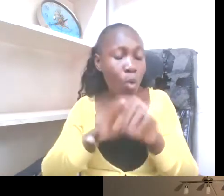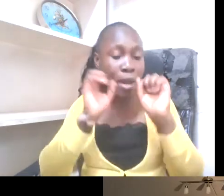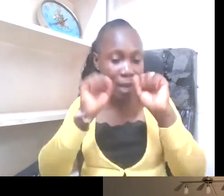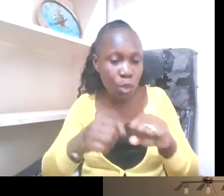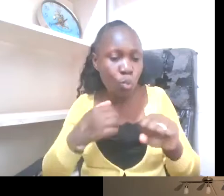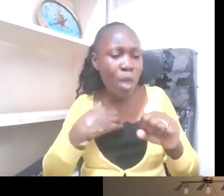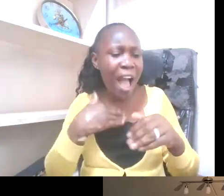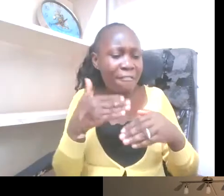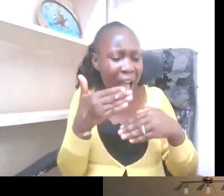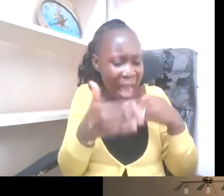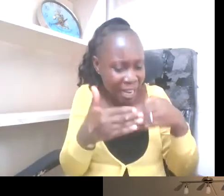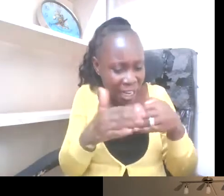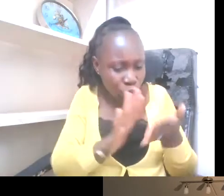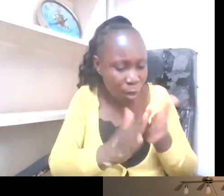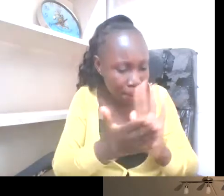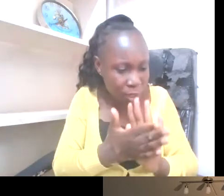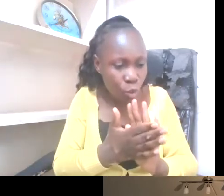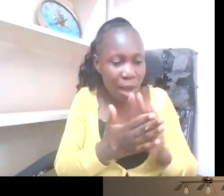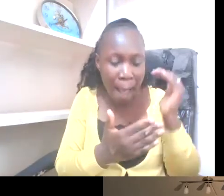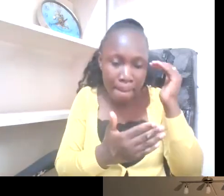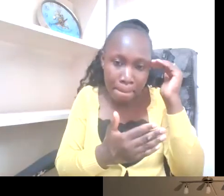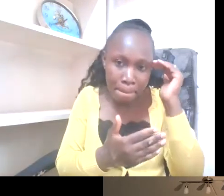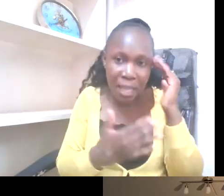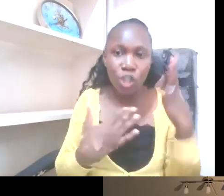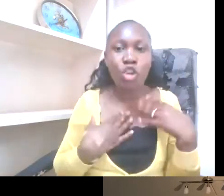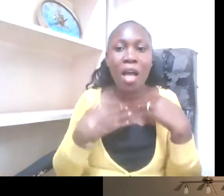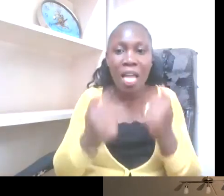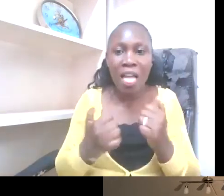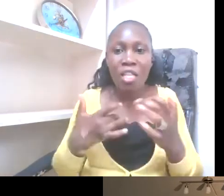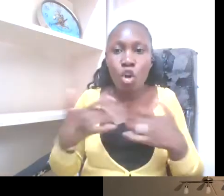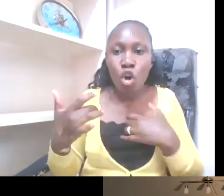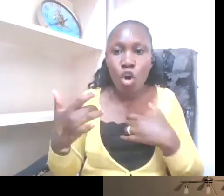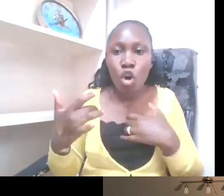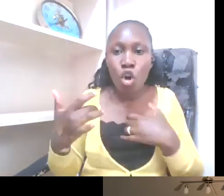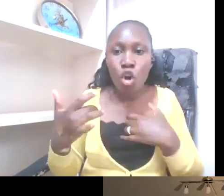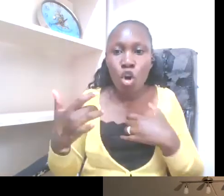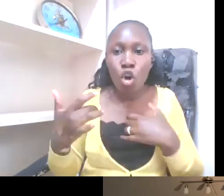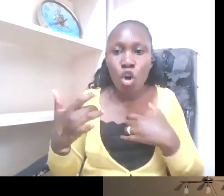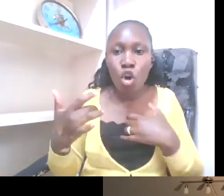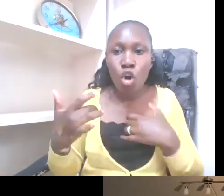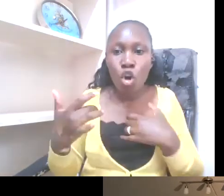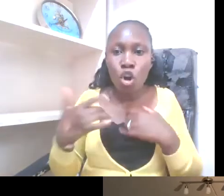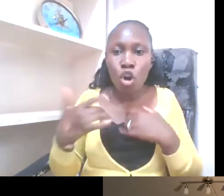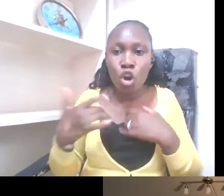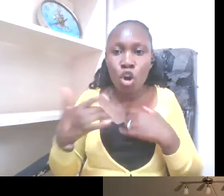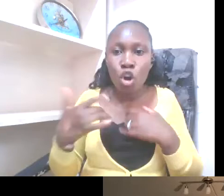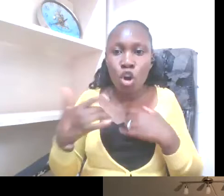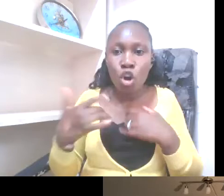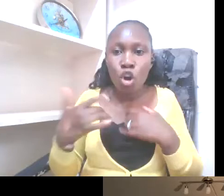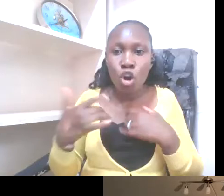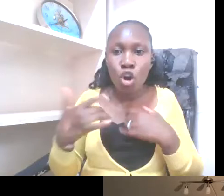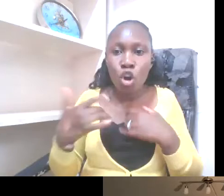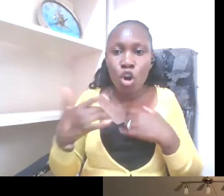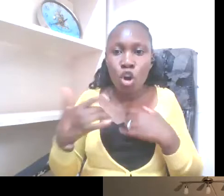concerns and access or inaccess. And so at GUIRA, GUIRA is a one of this word, which means kindness, we are